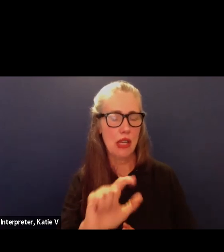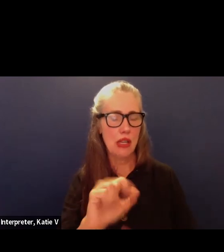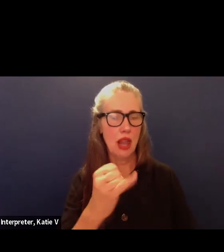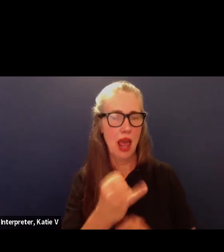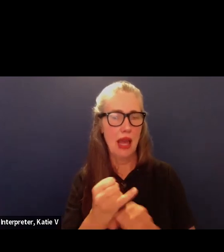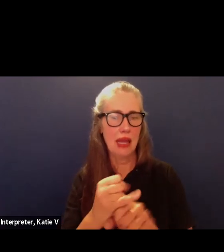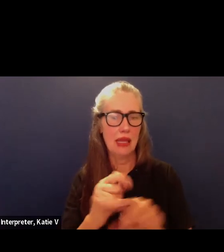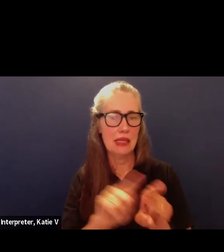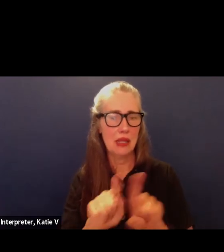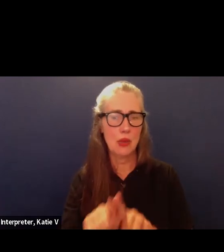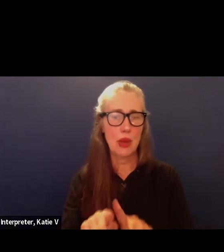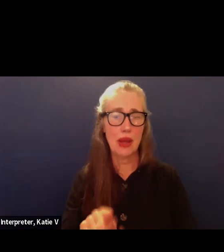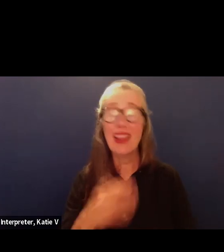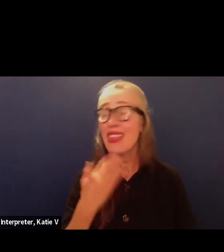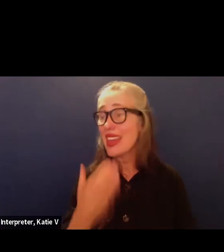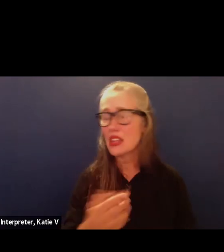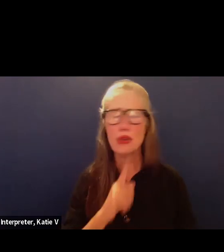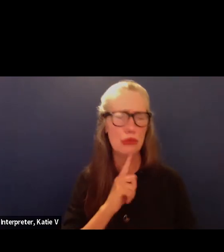you. Sure.